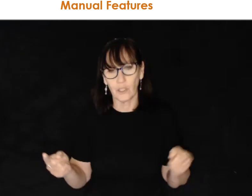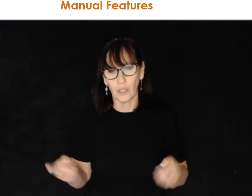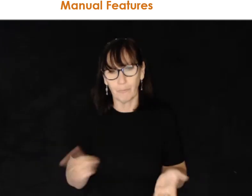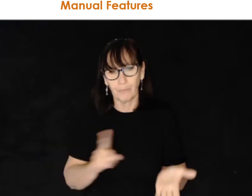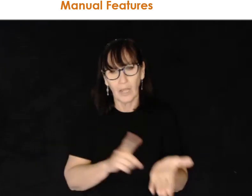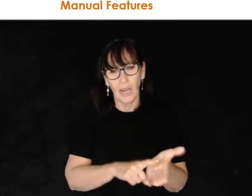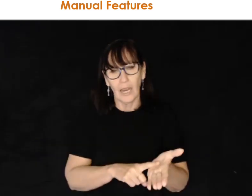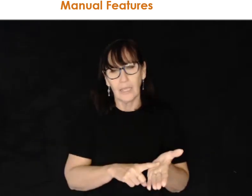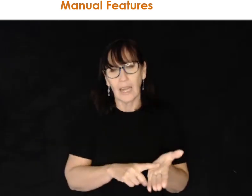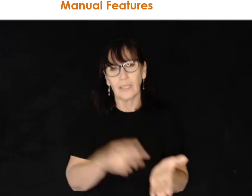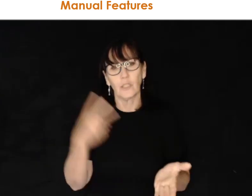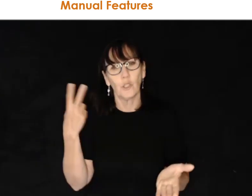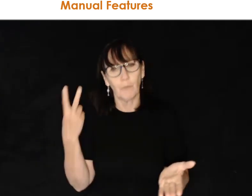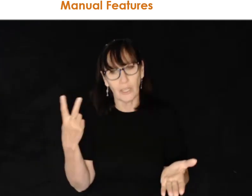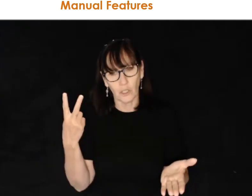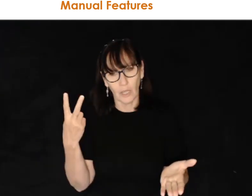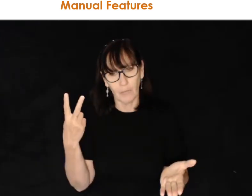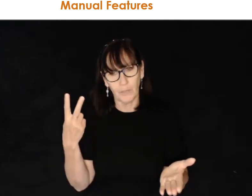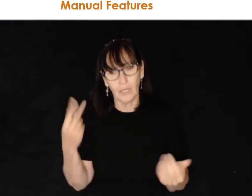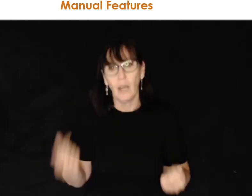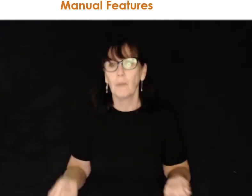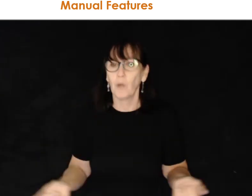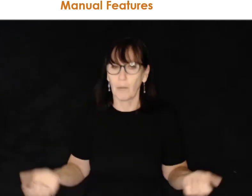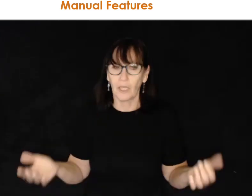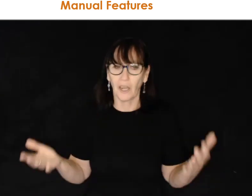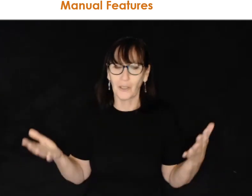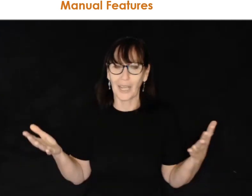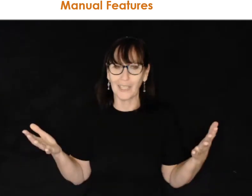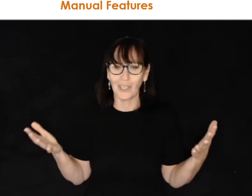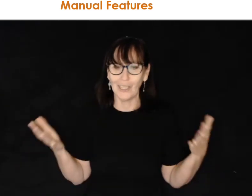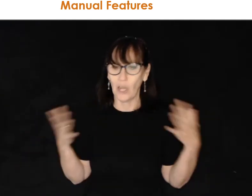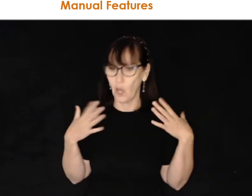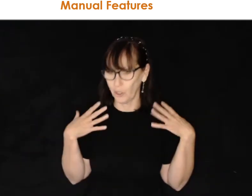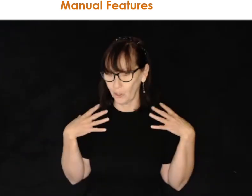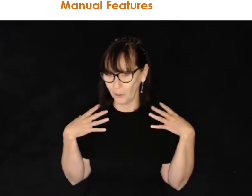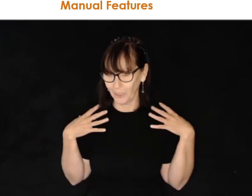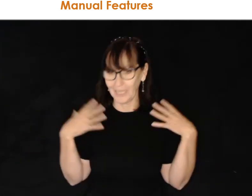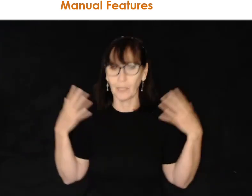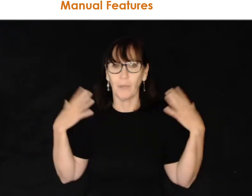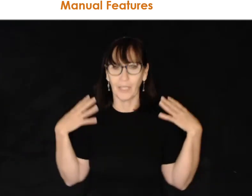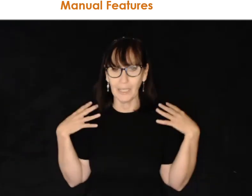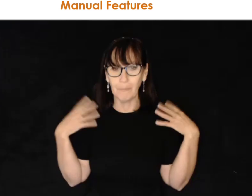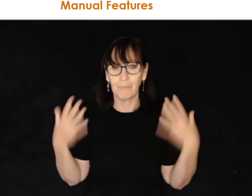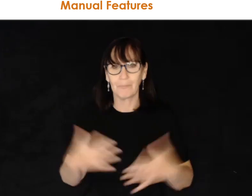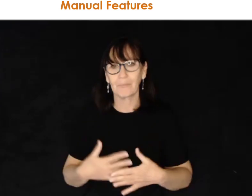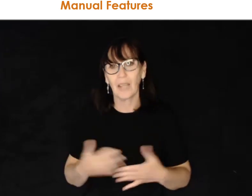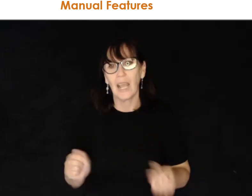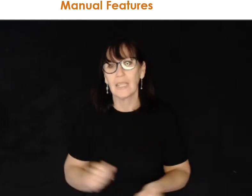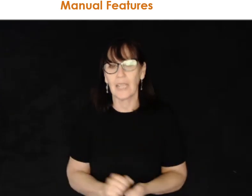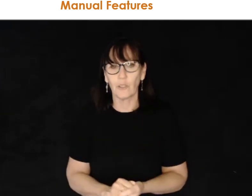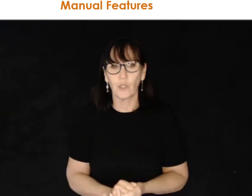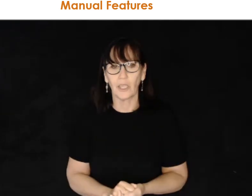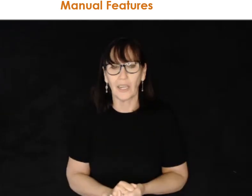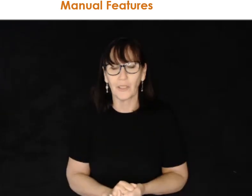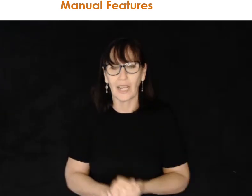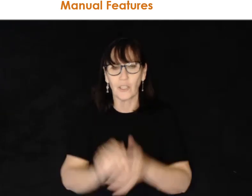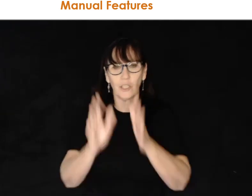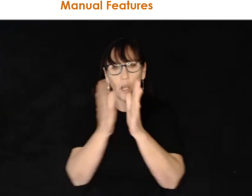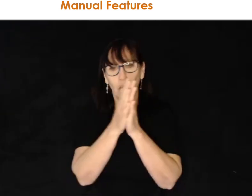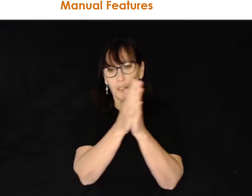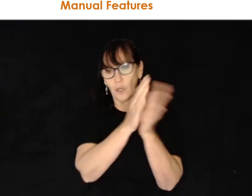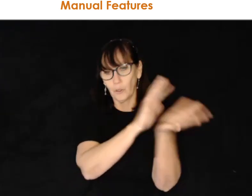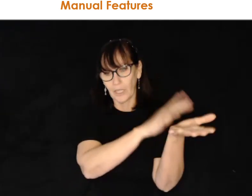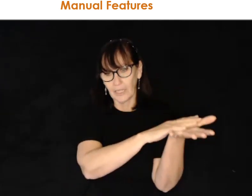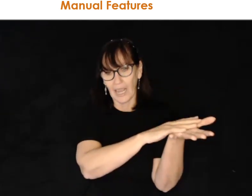Location. Now there are two major types. Primary location, on or near the body. Secondary location,